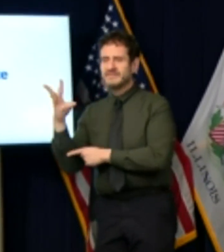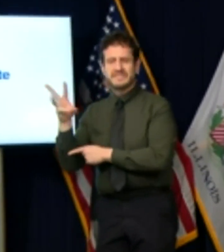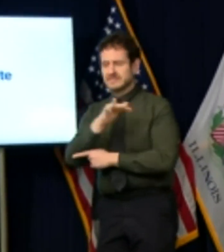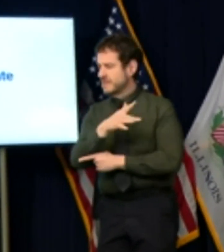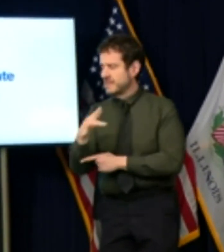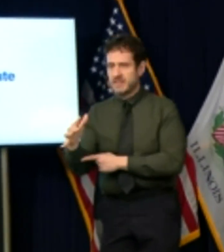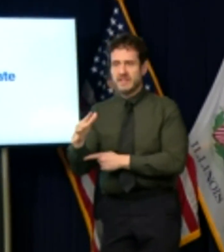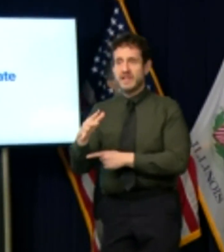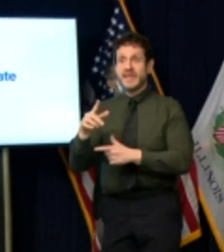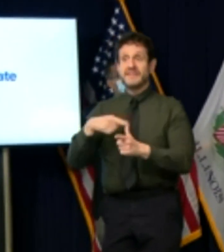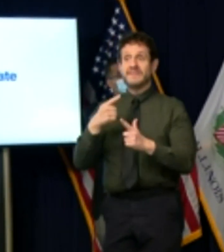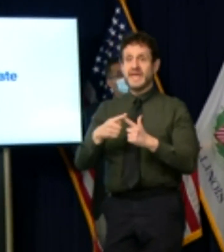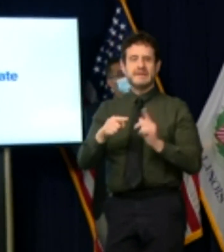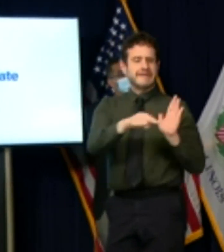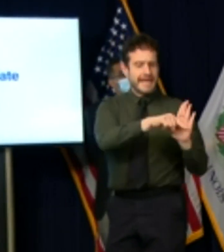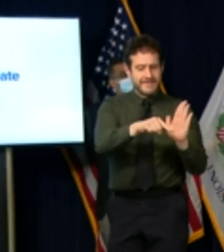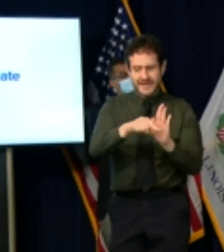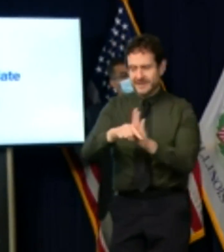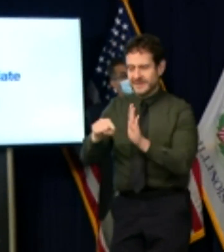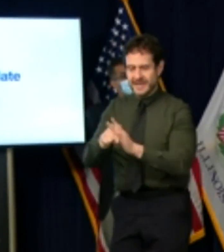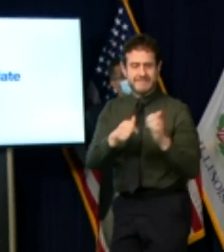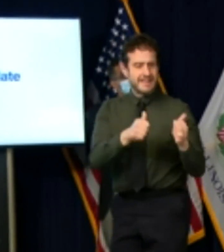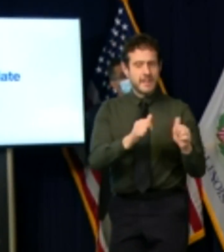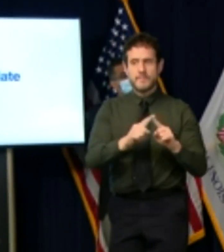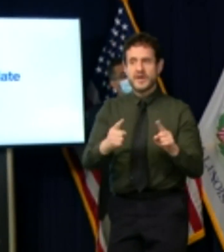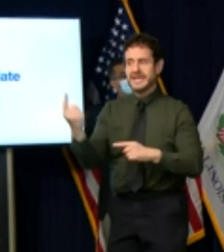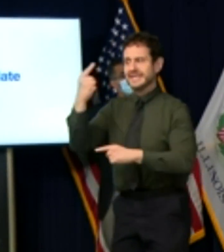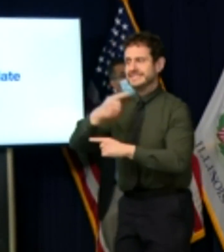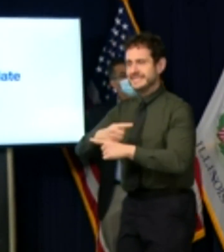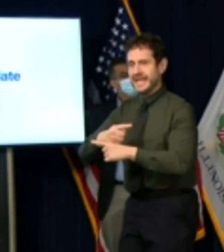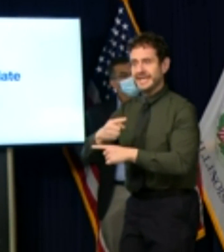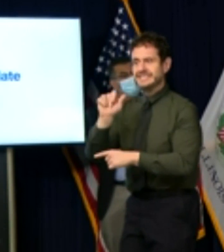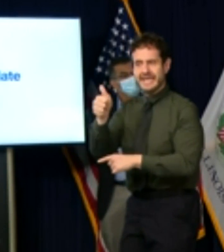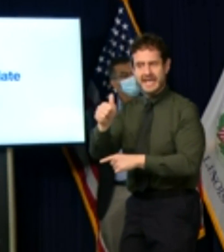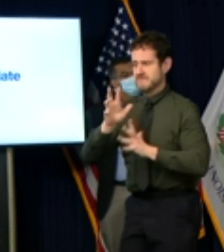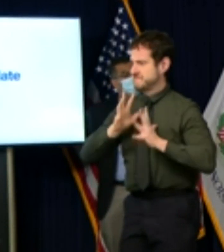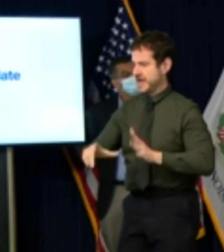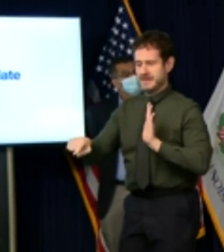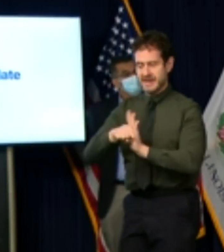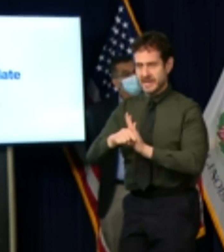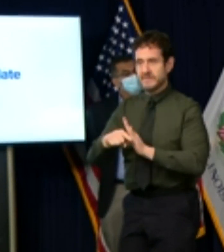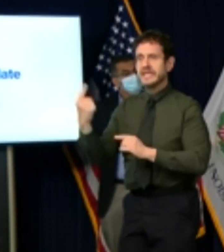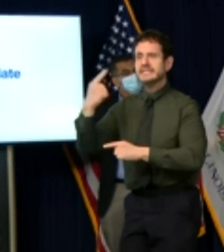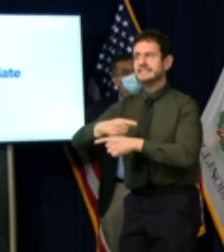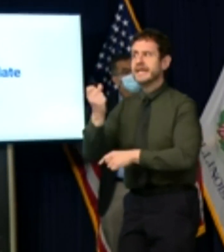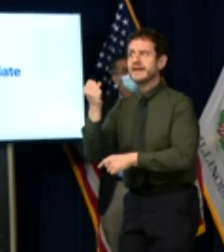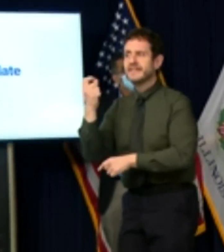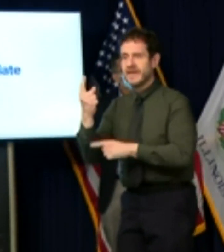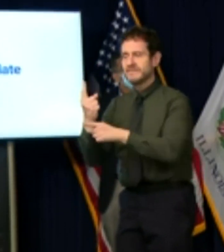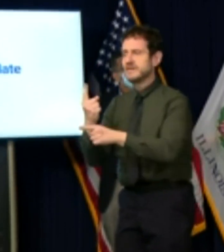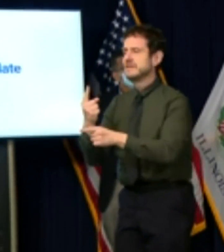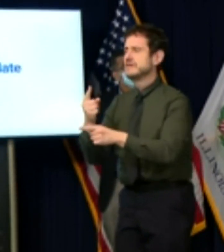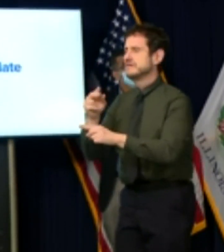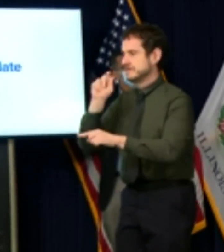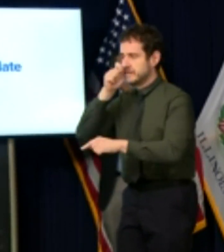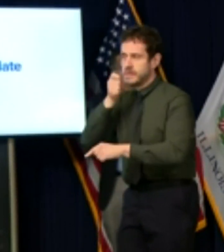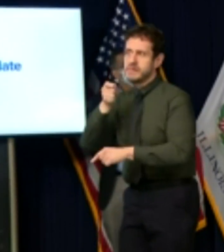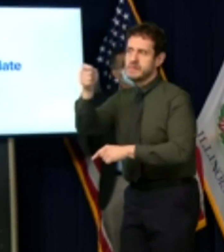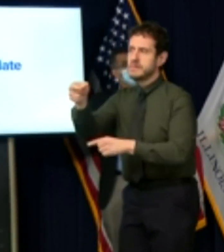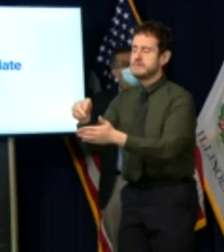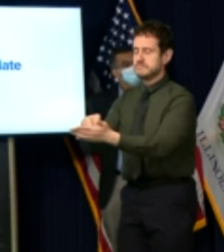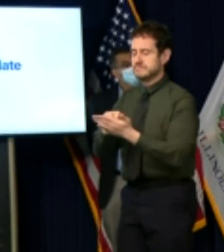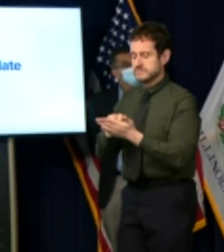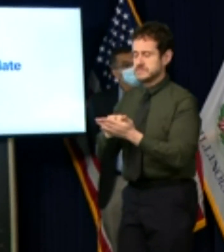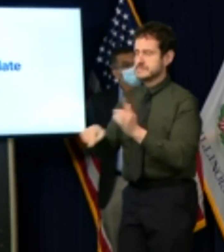all the way up to day 10 but then on day 11 you could test positive then and that's the reason that we say that you have to